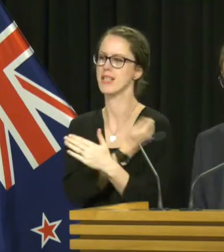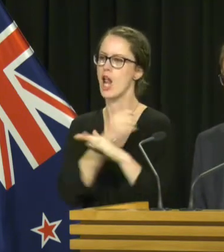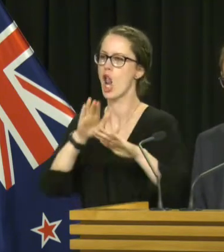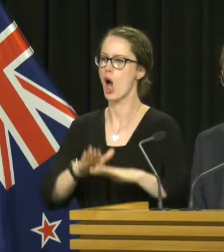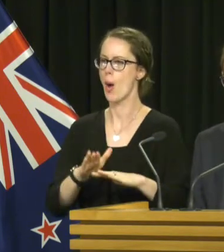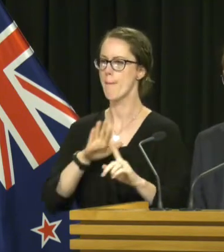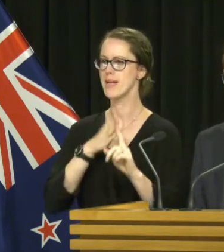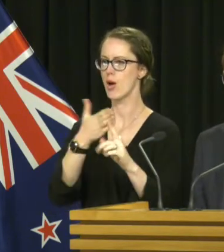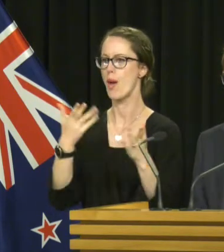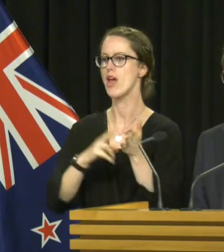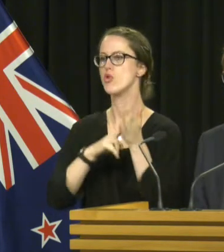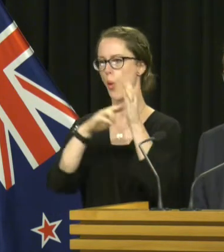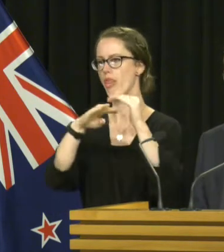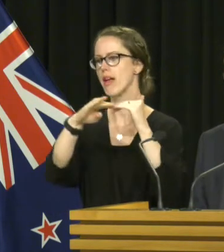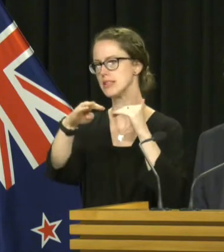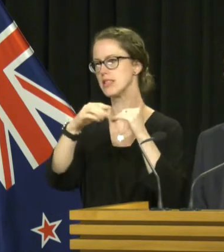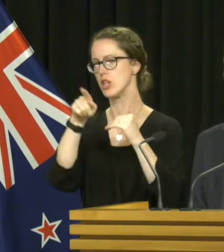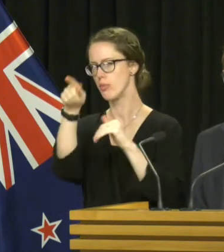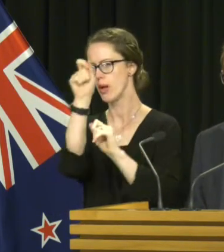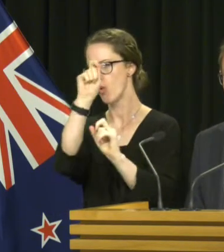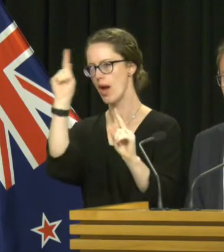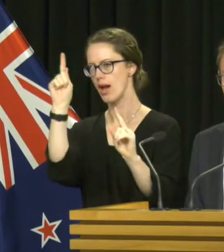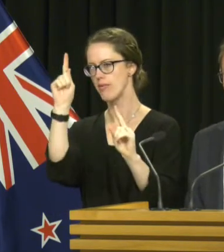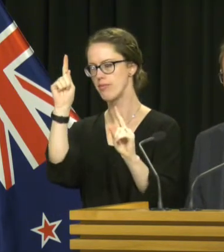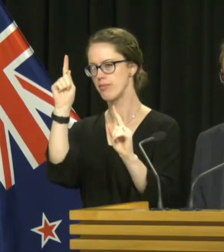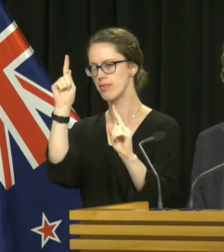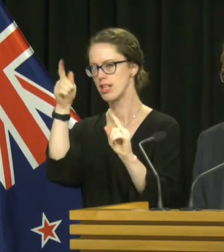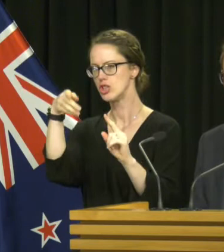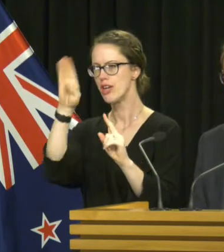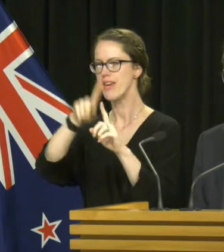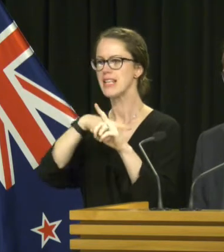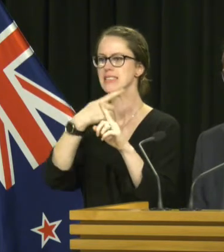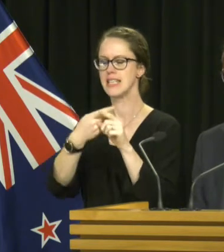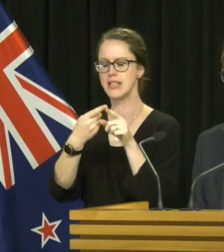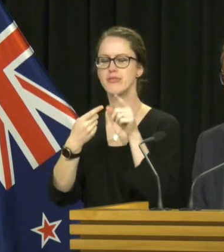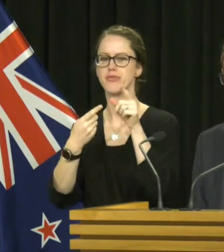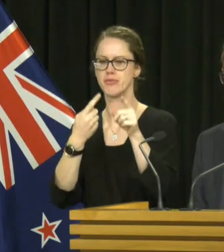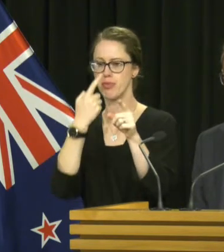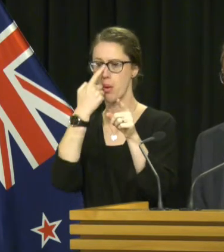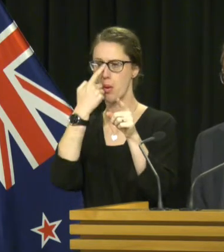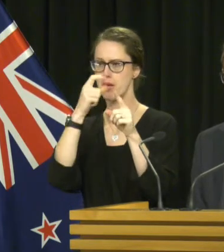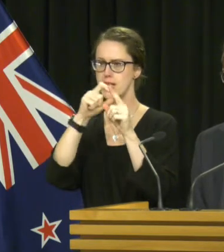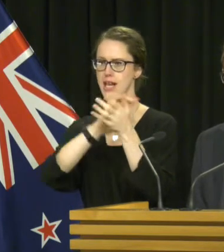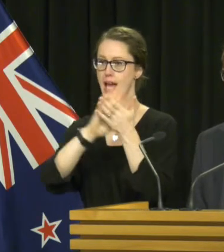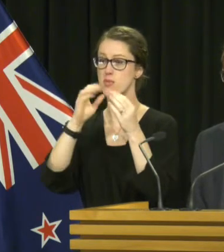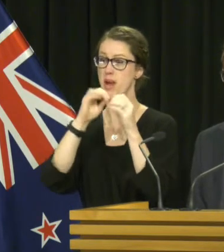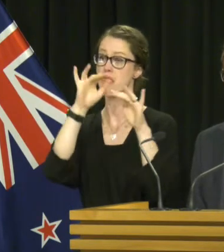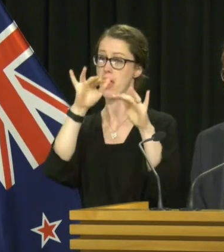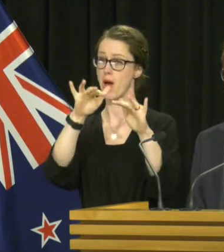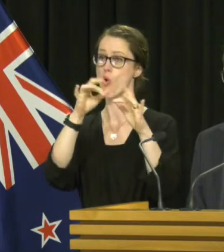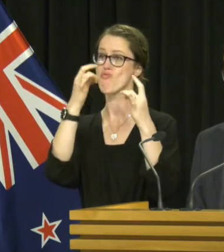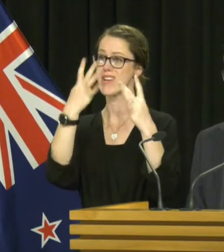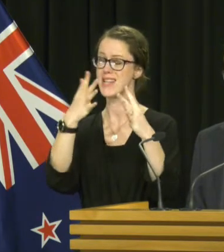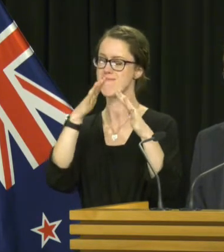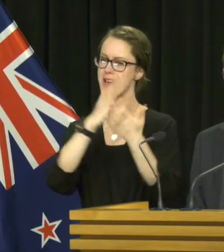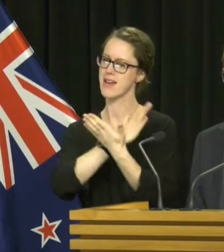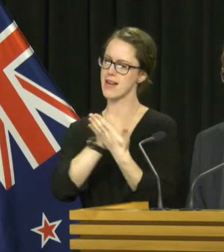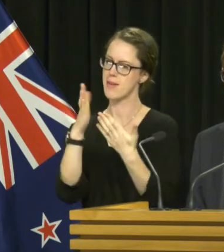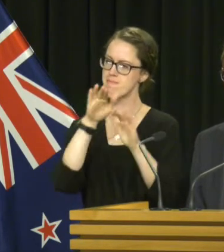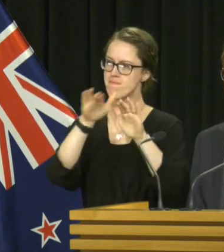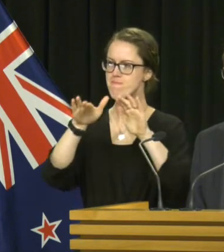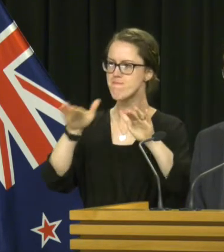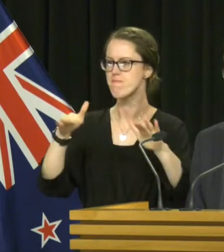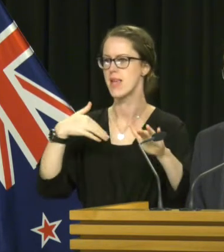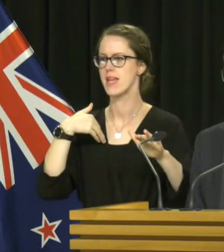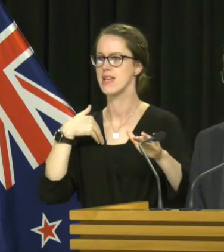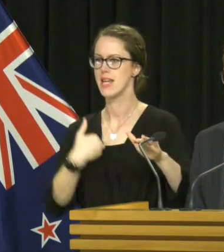in particular Northland and you will be aware the Chief Executive of DHB out there has already been very clear about the